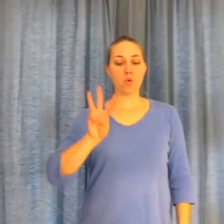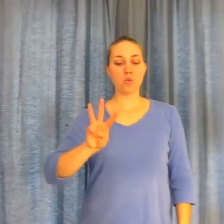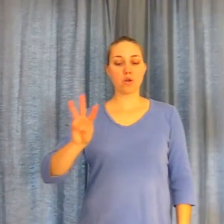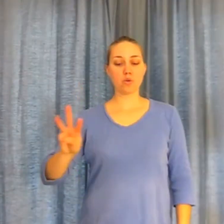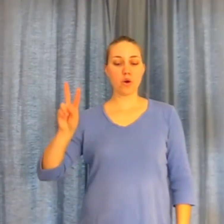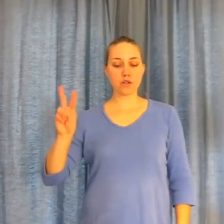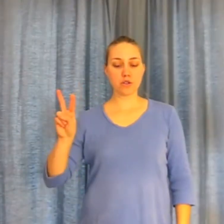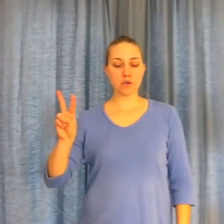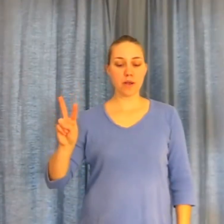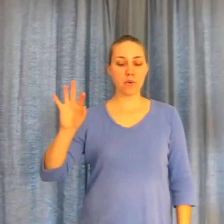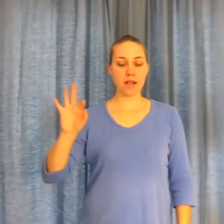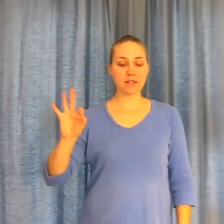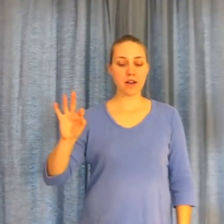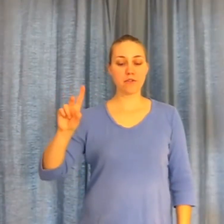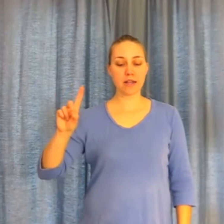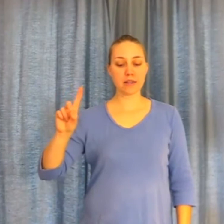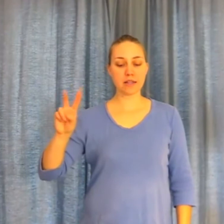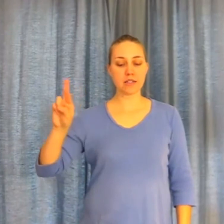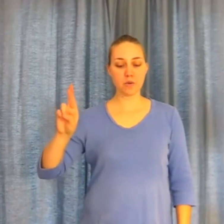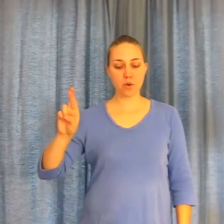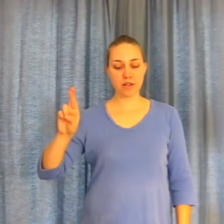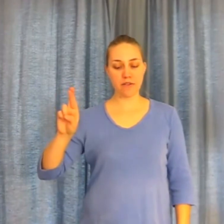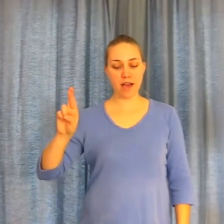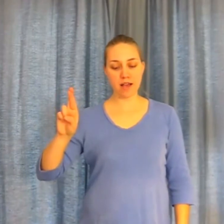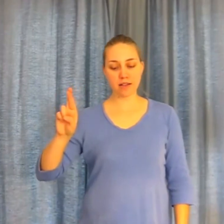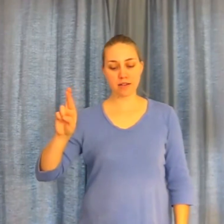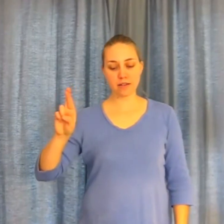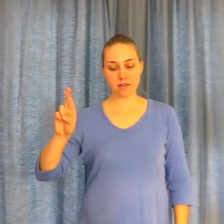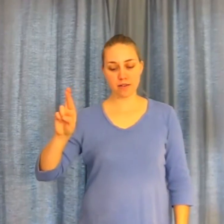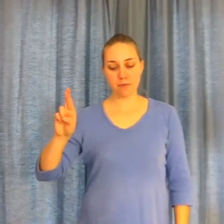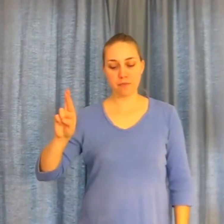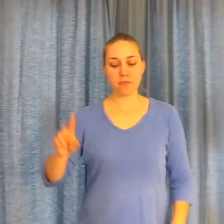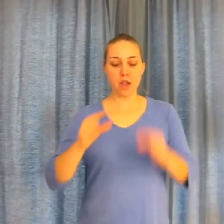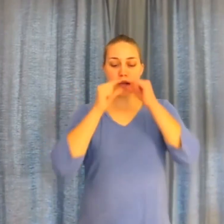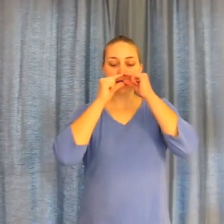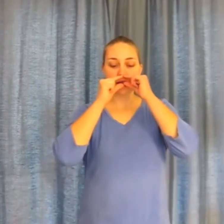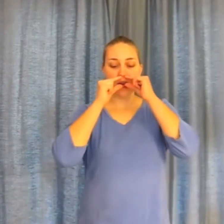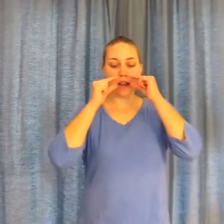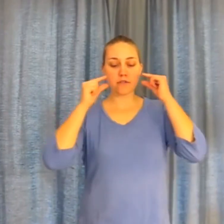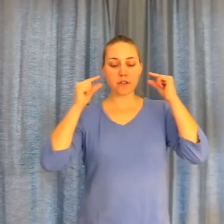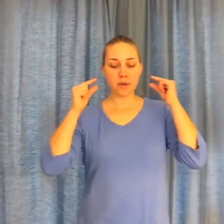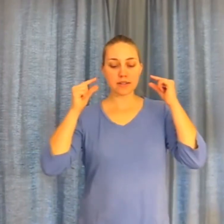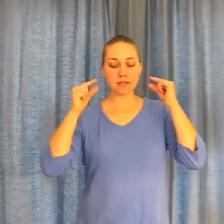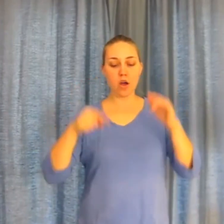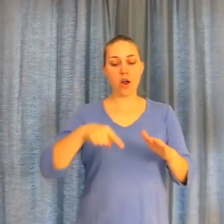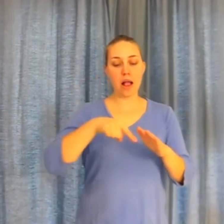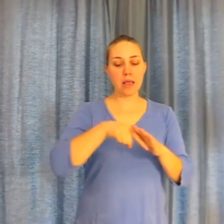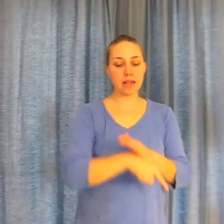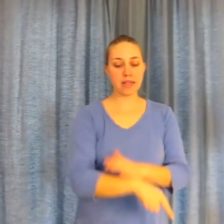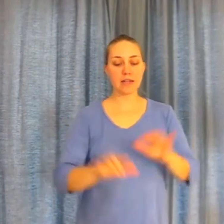World War II, with President Franklin D. Roosevelt, Stalin and the USSR, and the